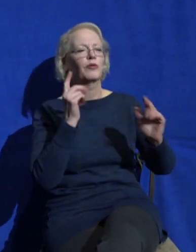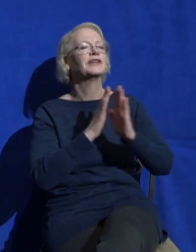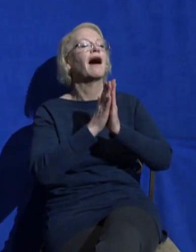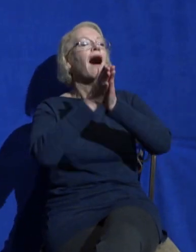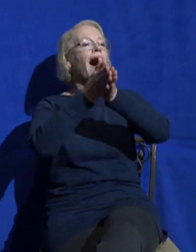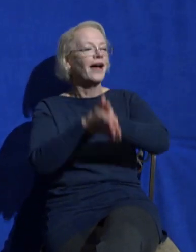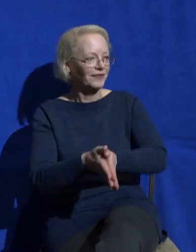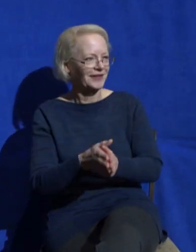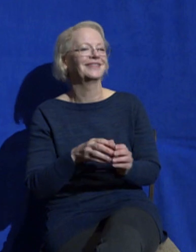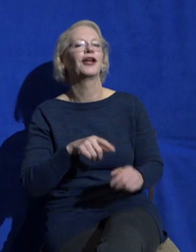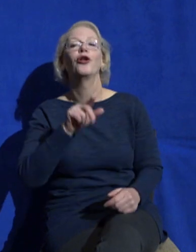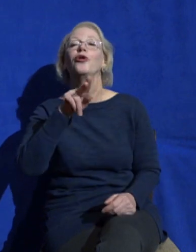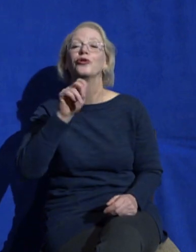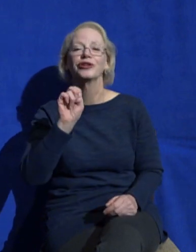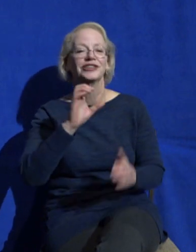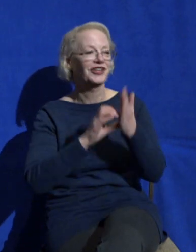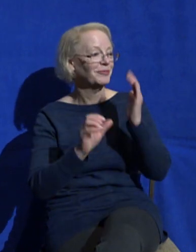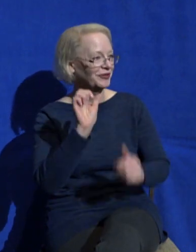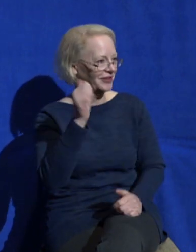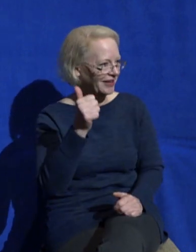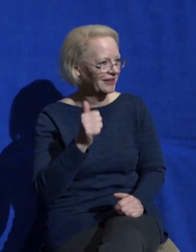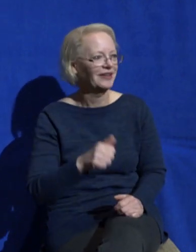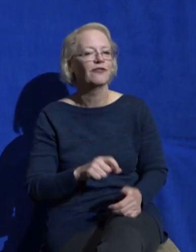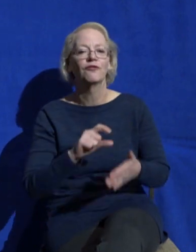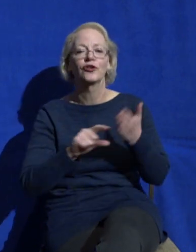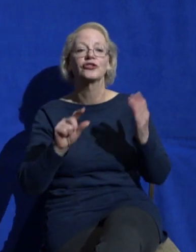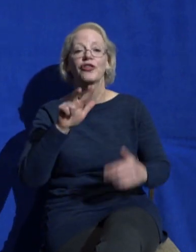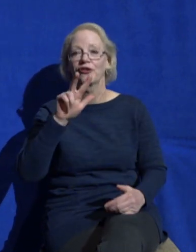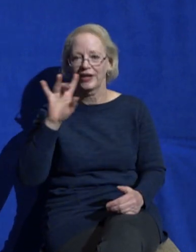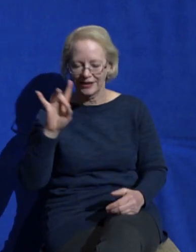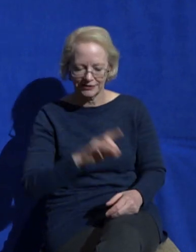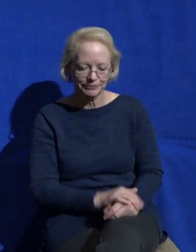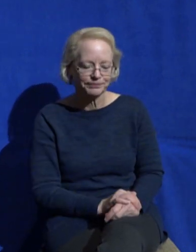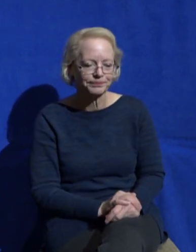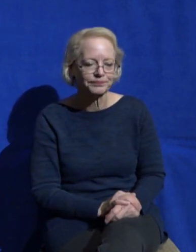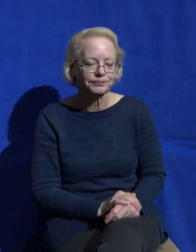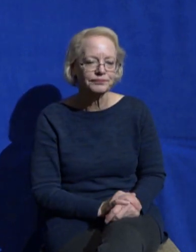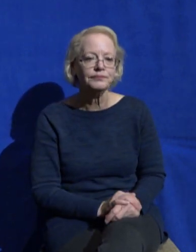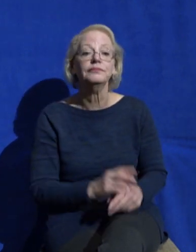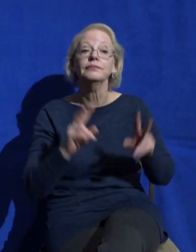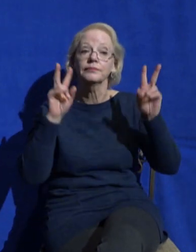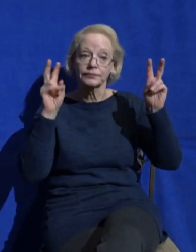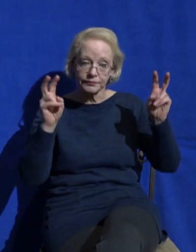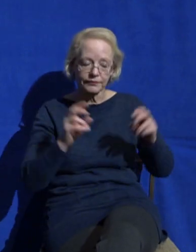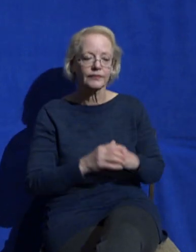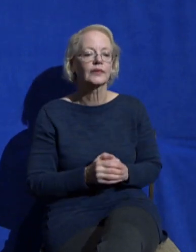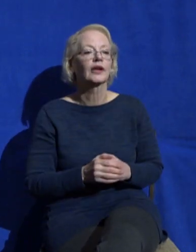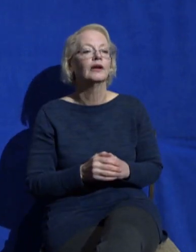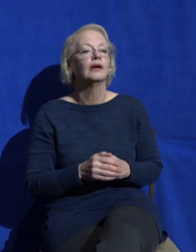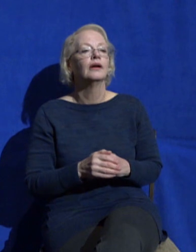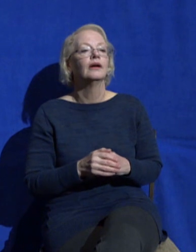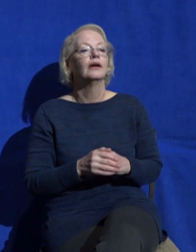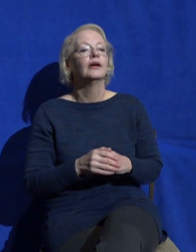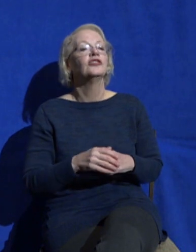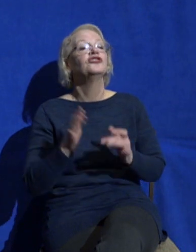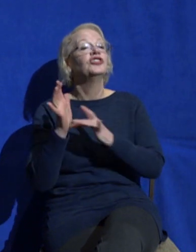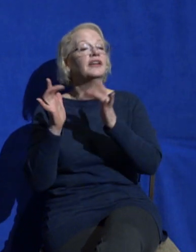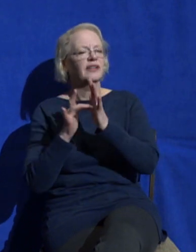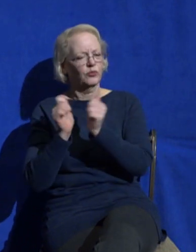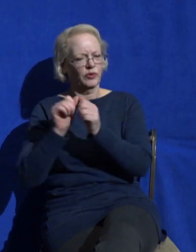38. This is God's word. It says, Now as they went on their way, Jesus entered a village and